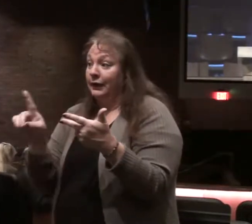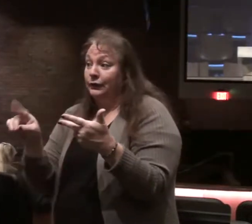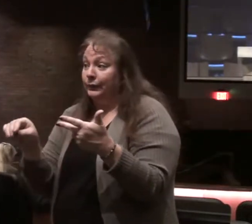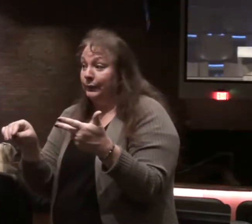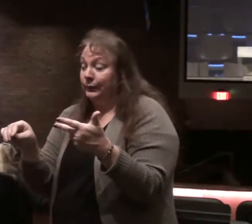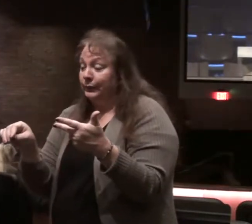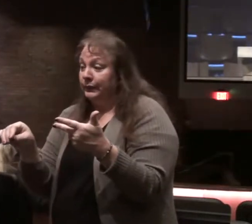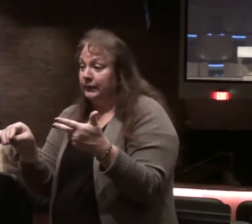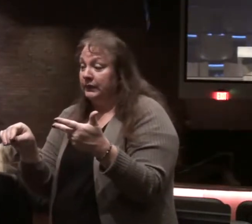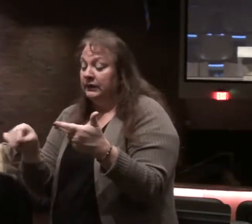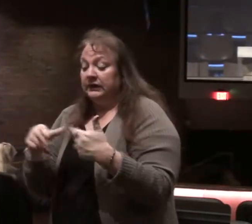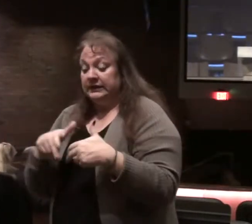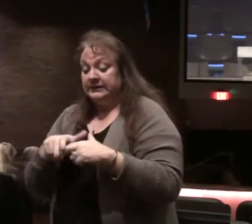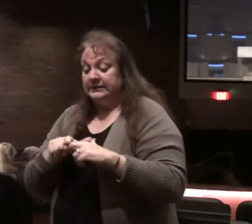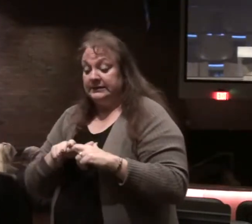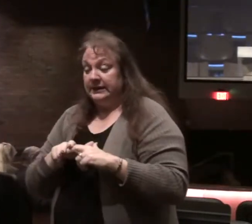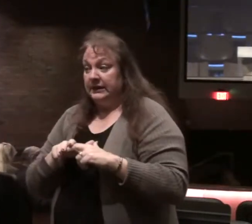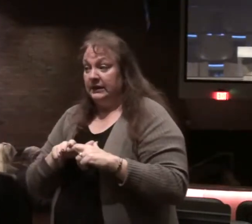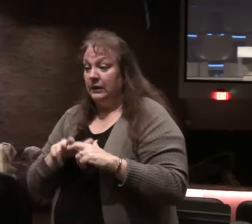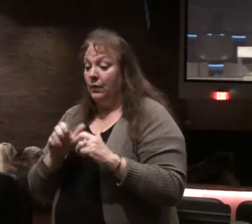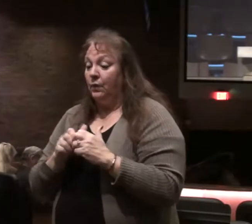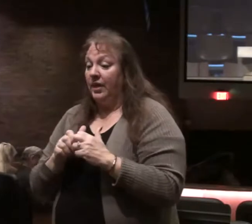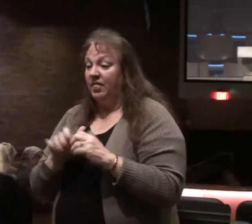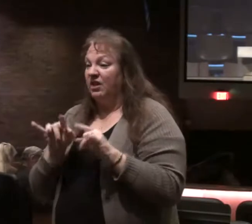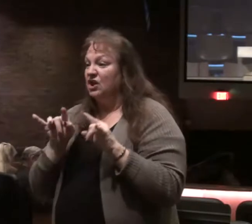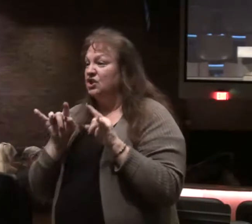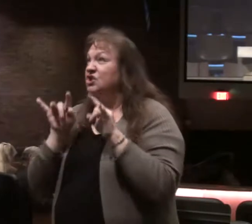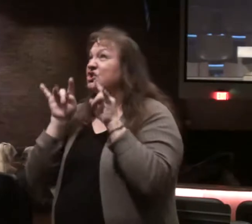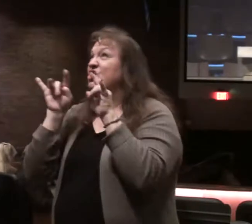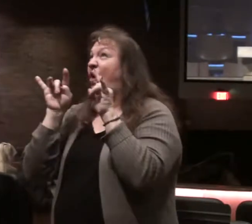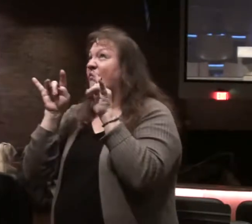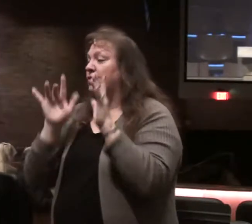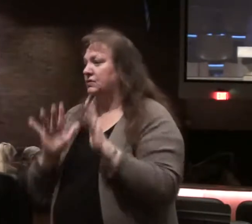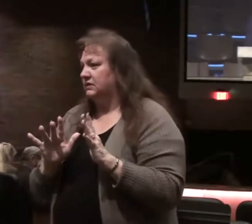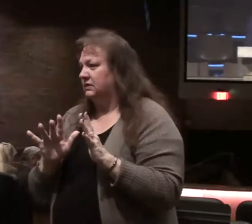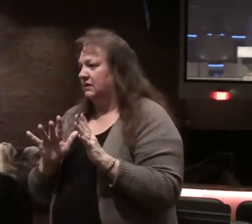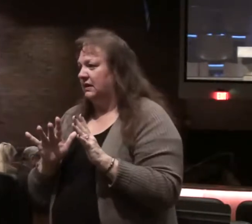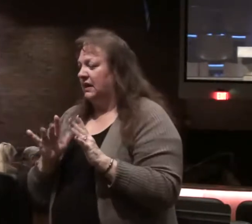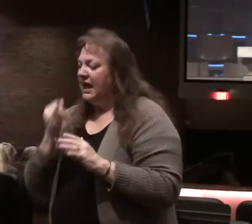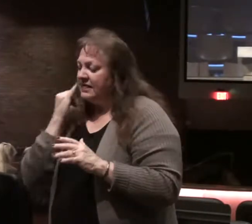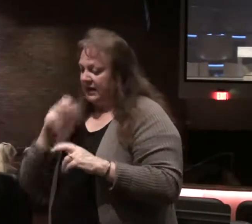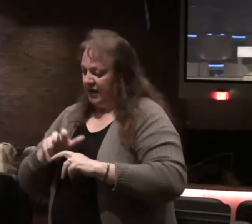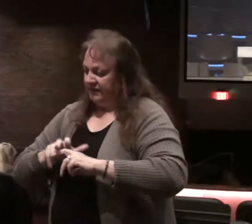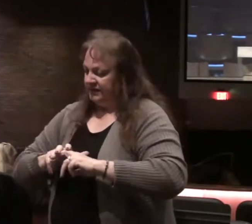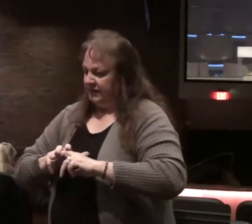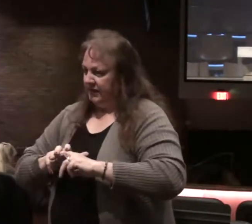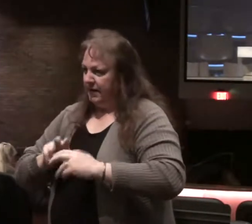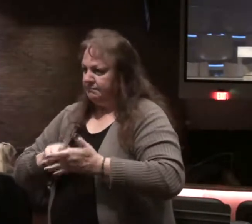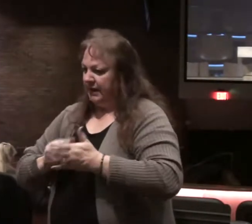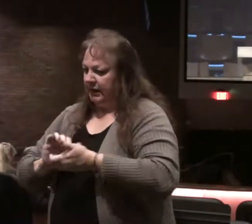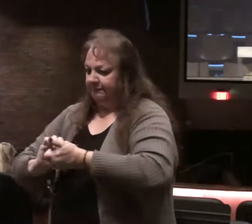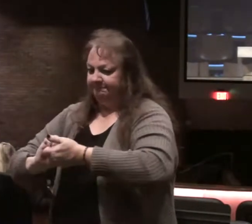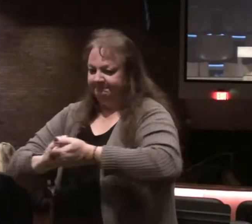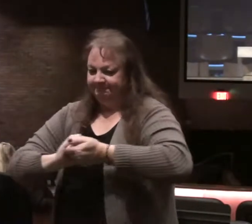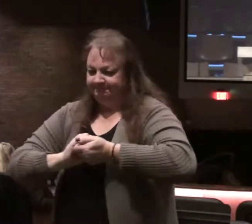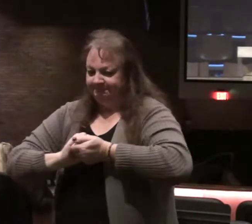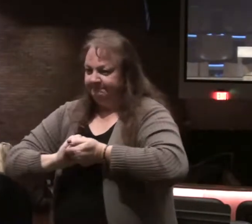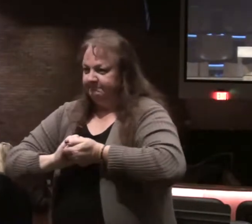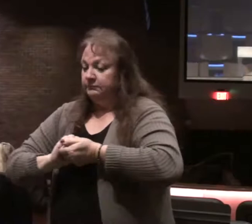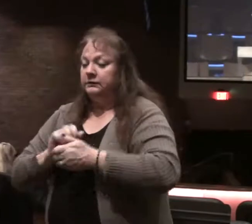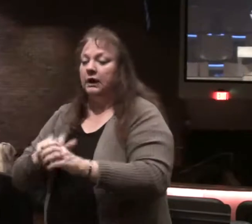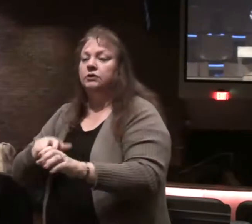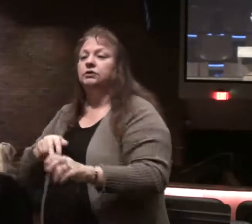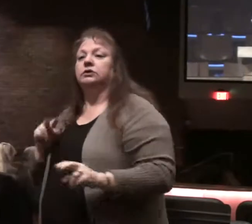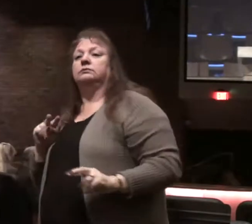he does not sit in the seat of scoffers. Sitting has the idea of joining with. Not just observing